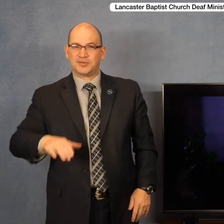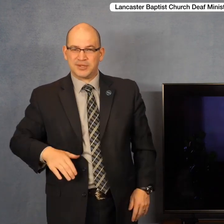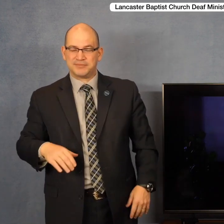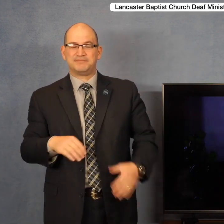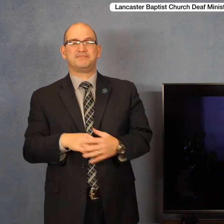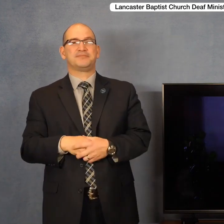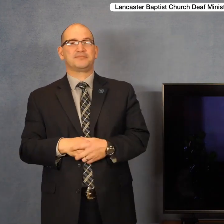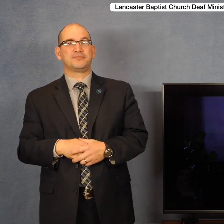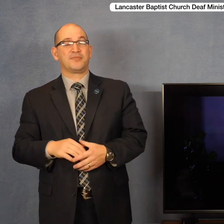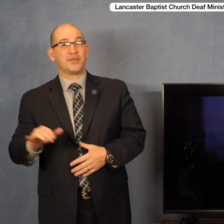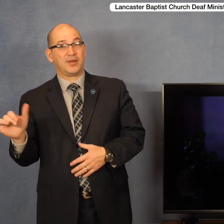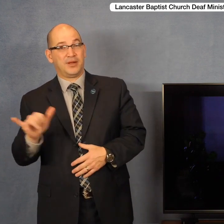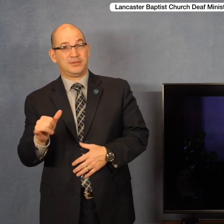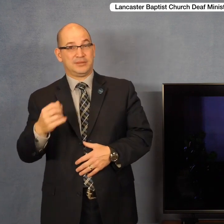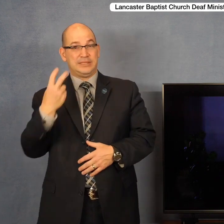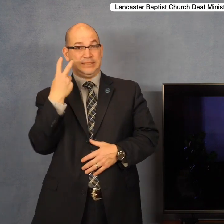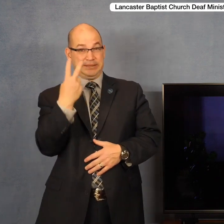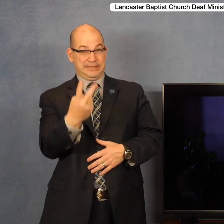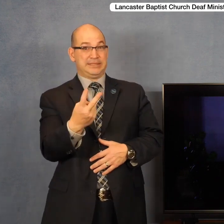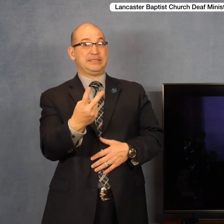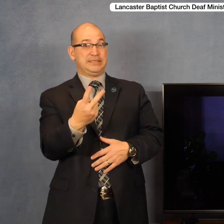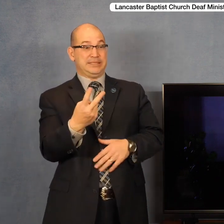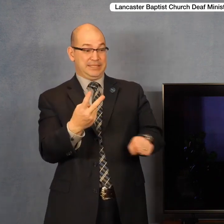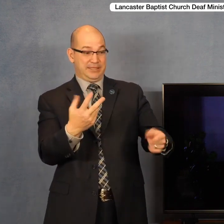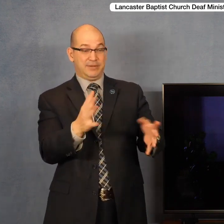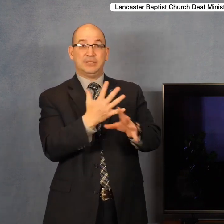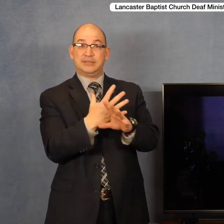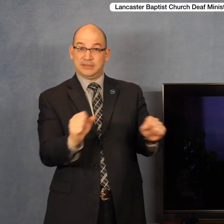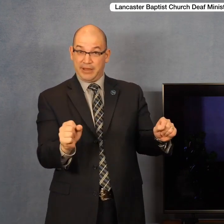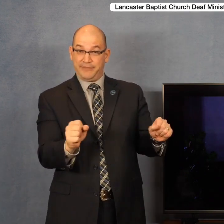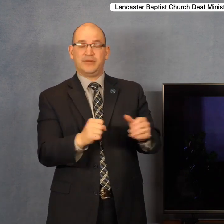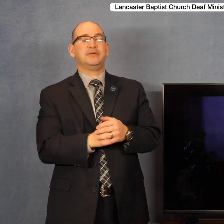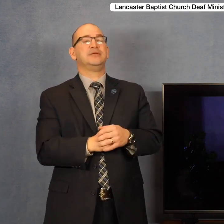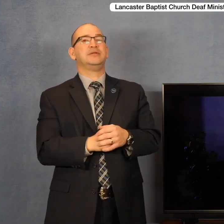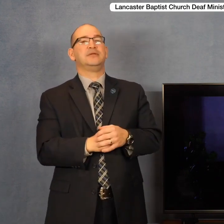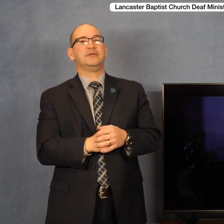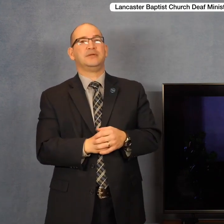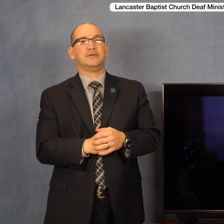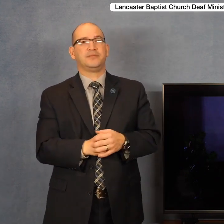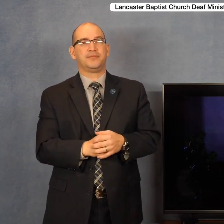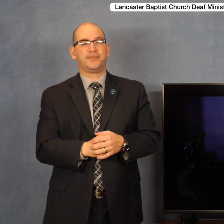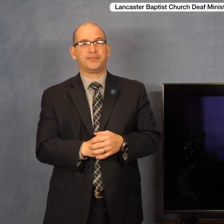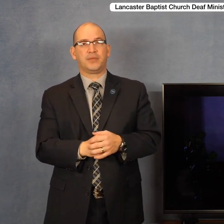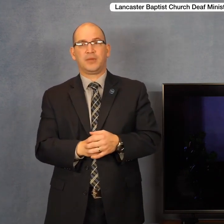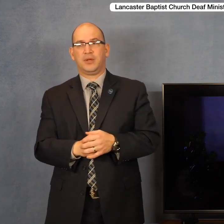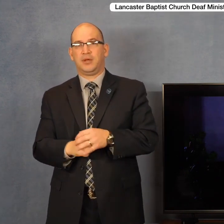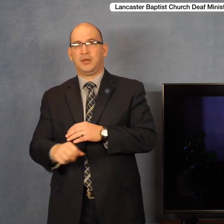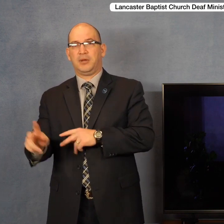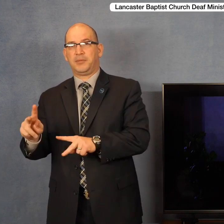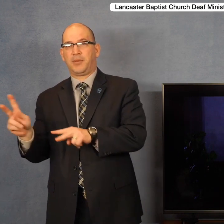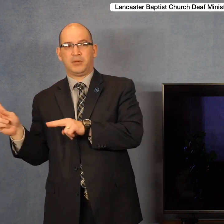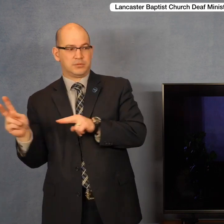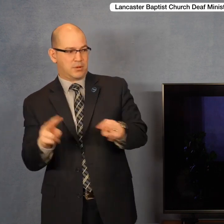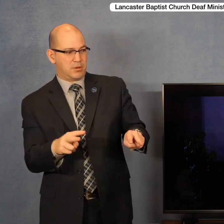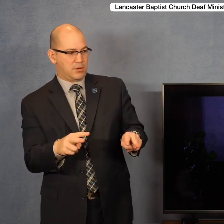but I see salvation was received. Notice in verse 36, the Bible says, They also which saw it told them by what